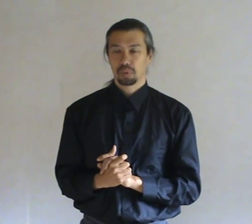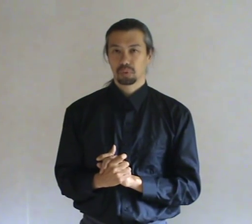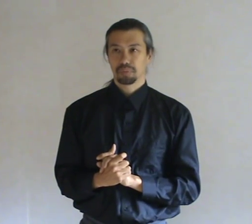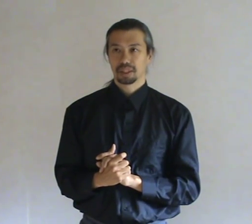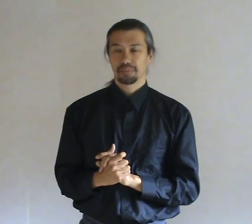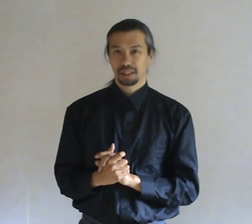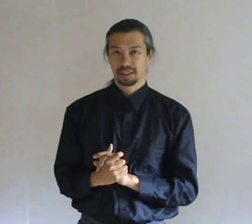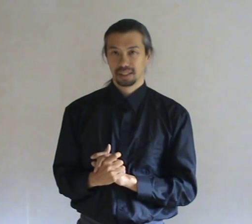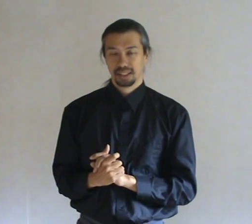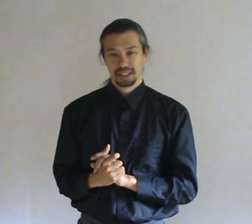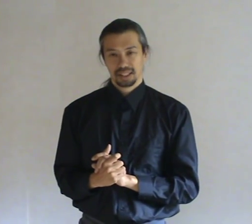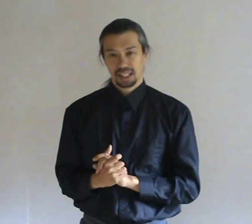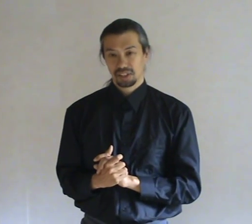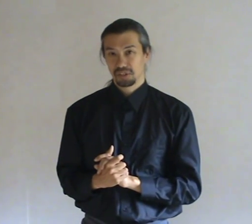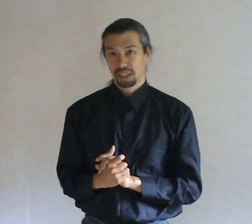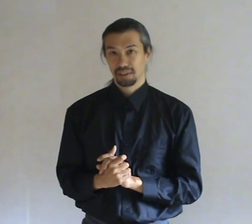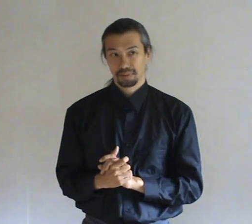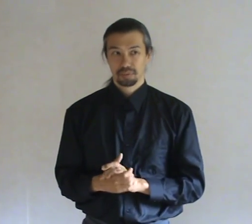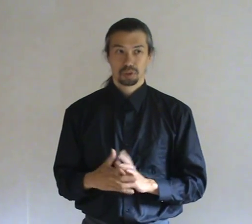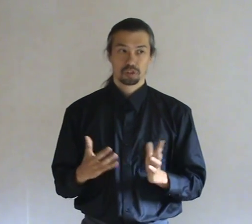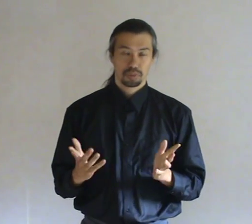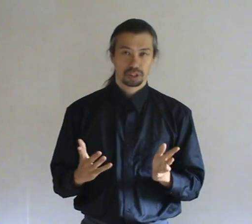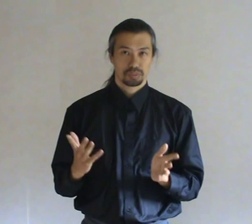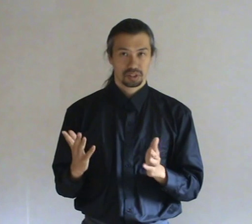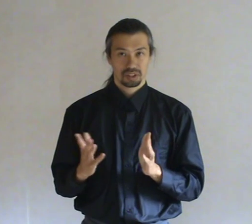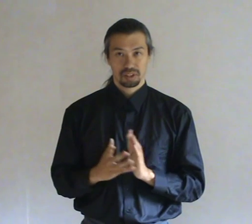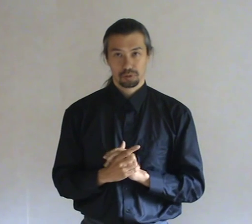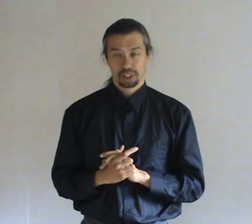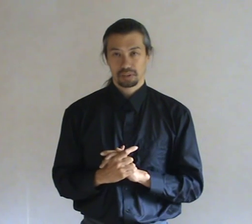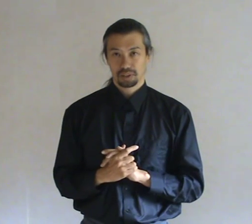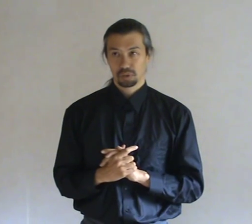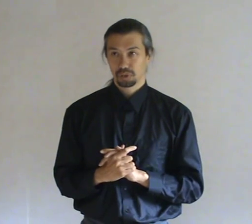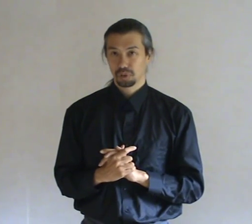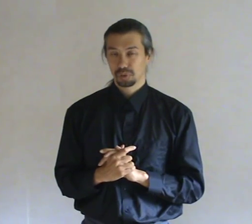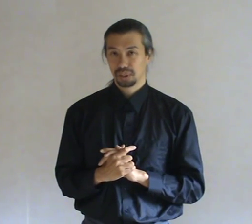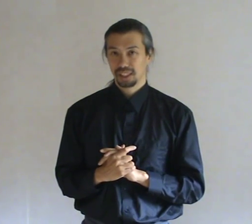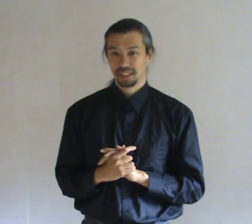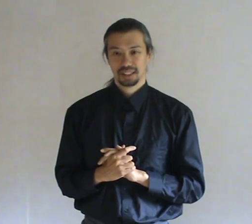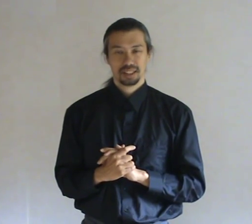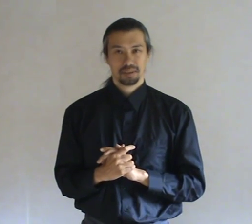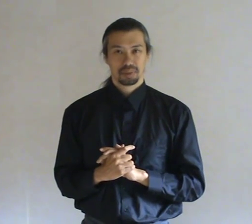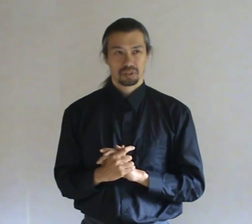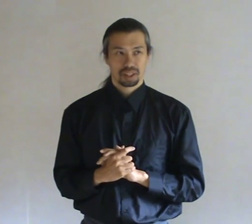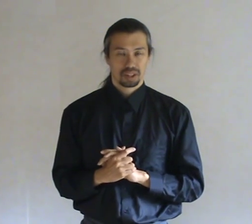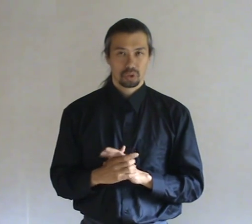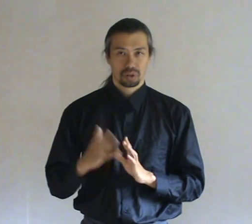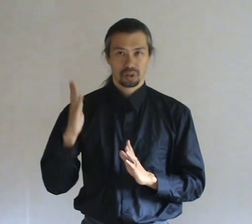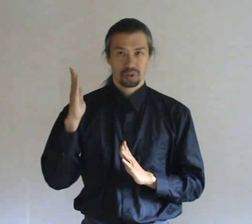what will be coming as easily. The smarter spirits can still figure out also your routine. Because they can look along